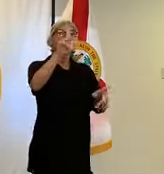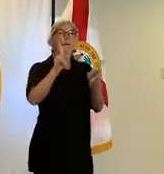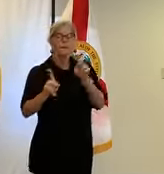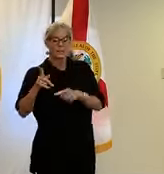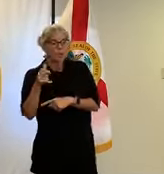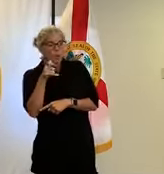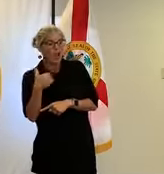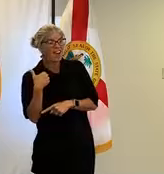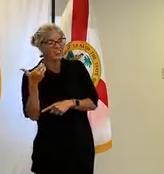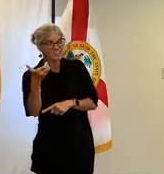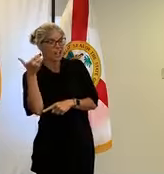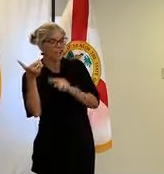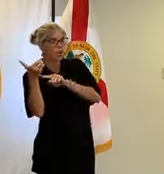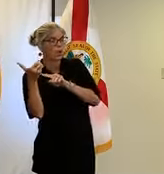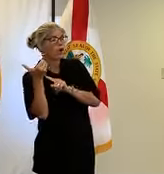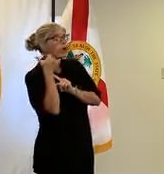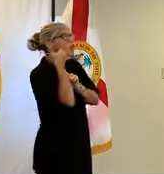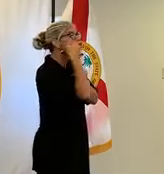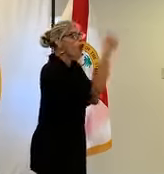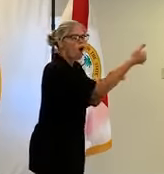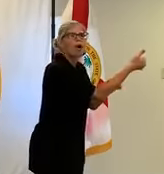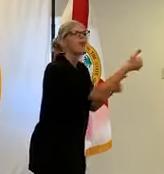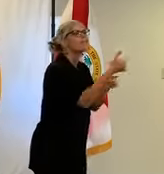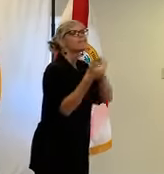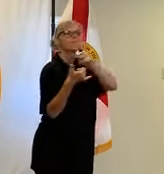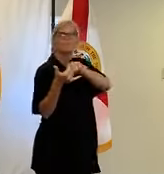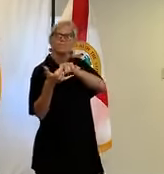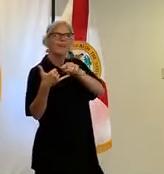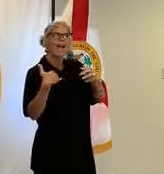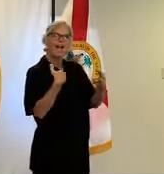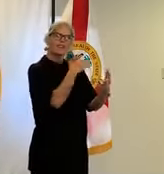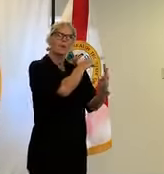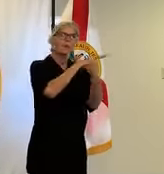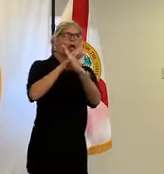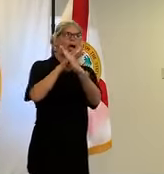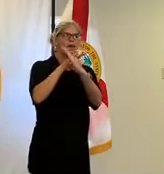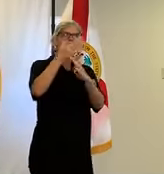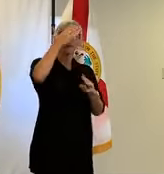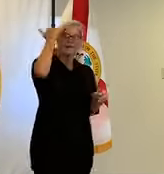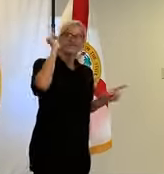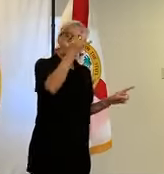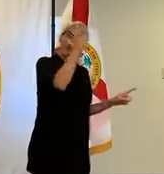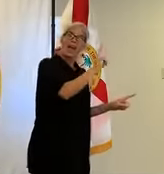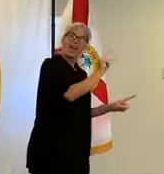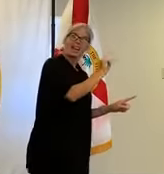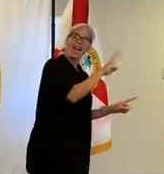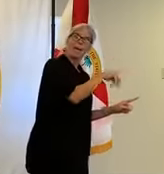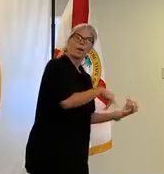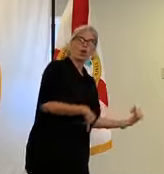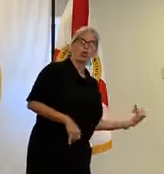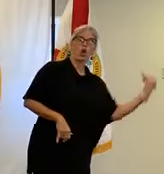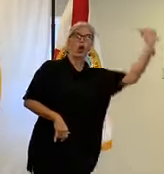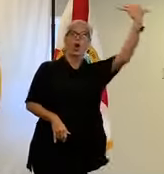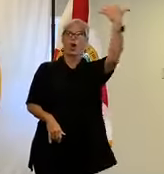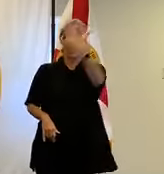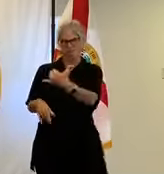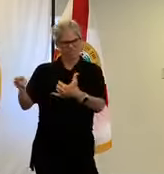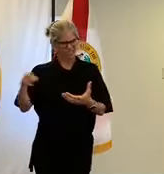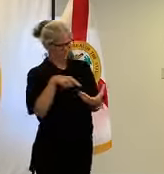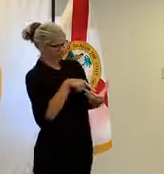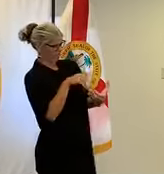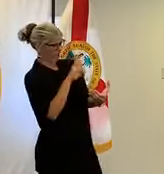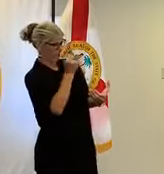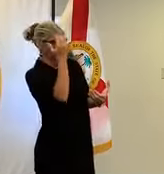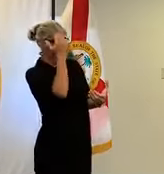blocked for private numbers and unknown numbers uh this lab is calling from an unknown or a private number so if you have that